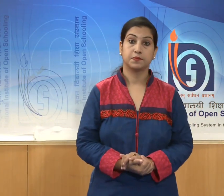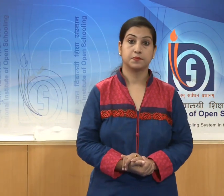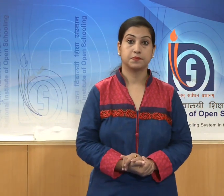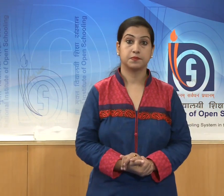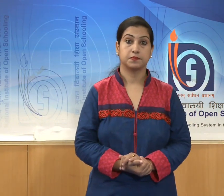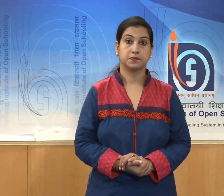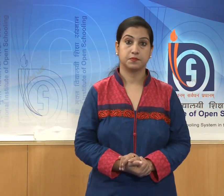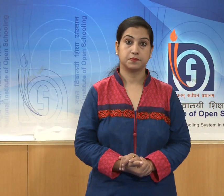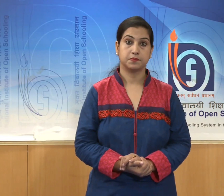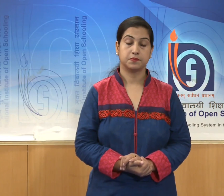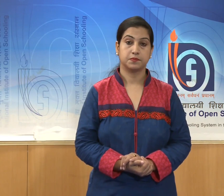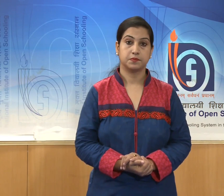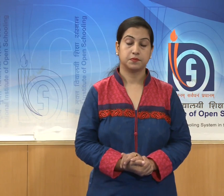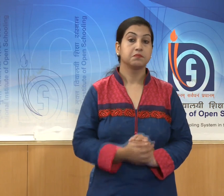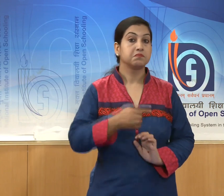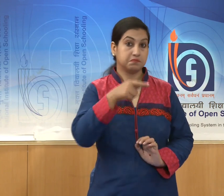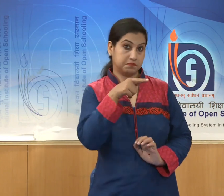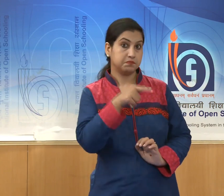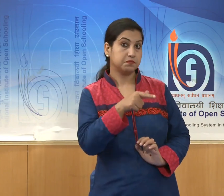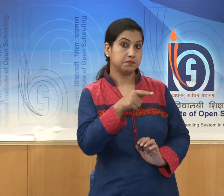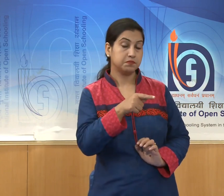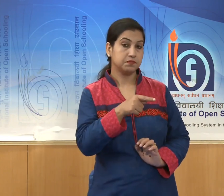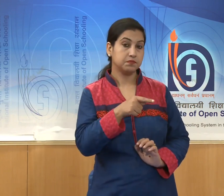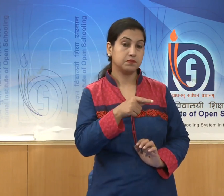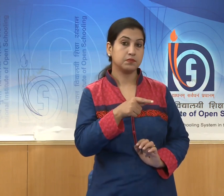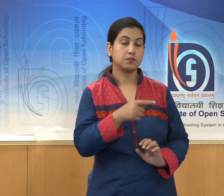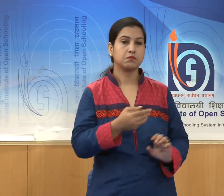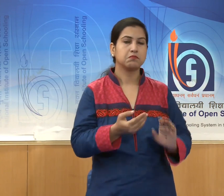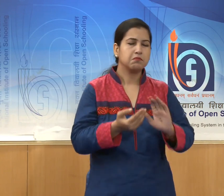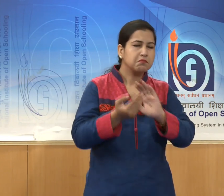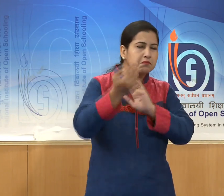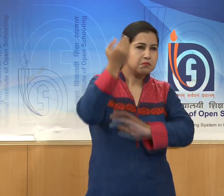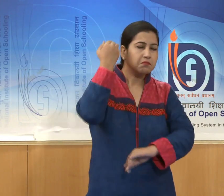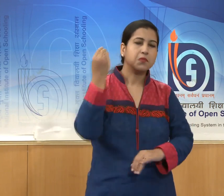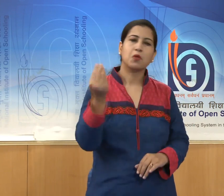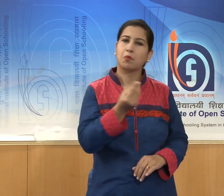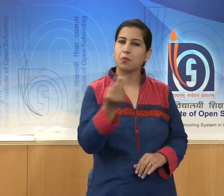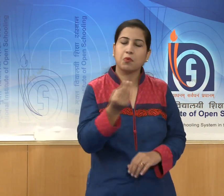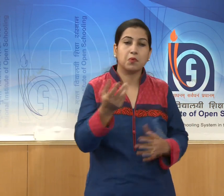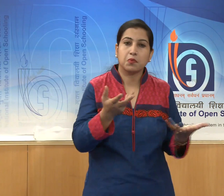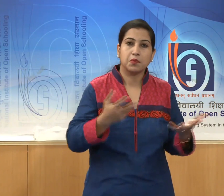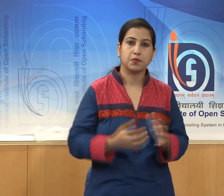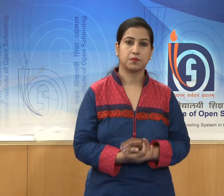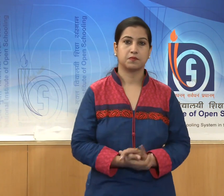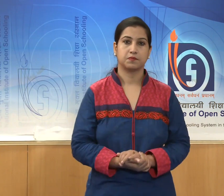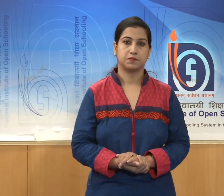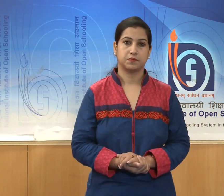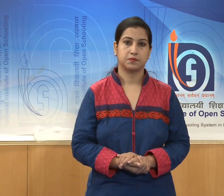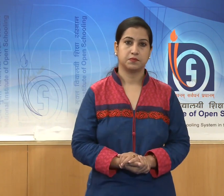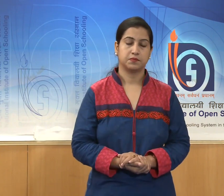though this is approximately 4